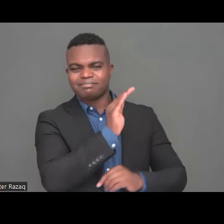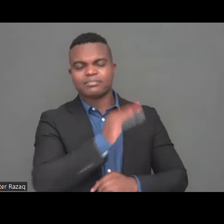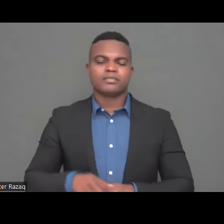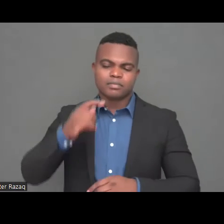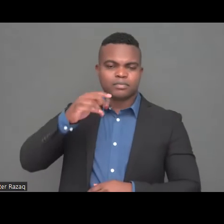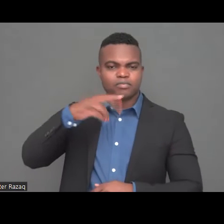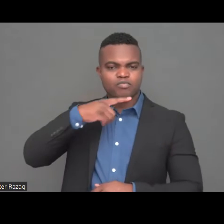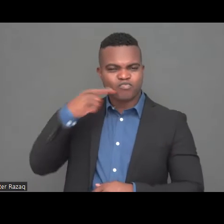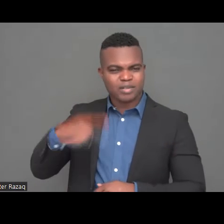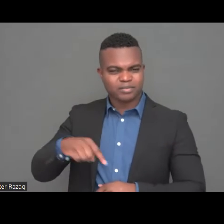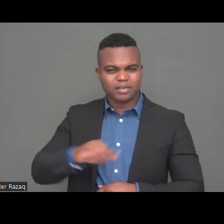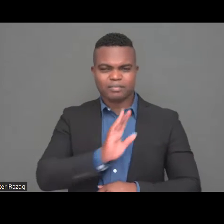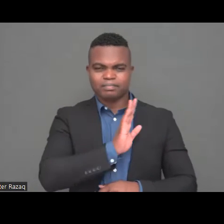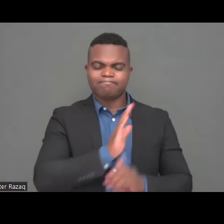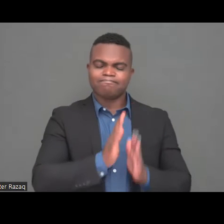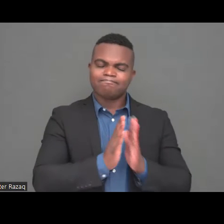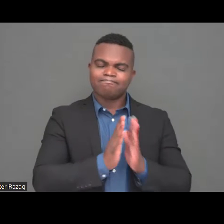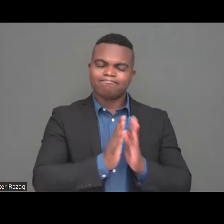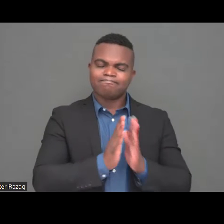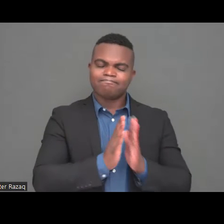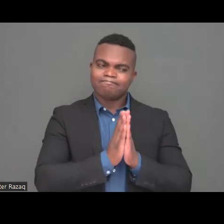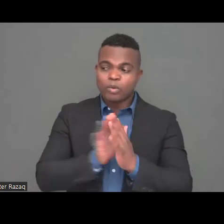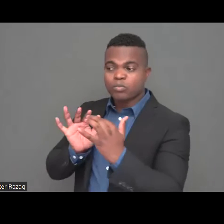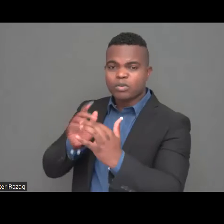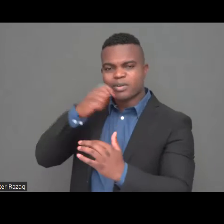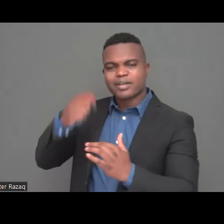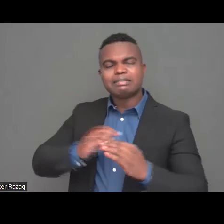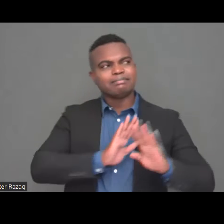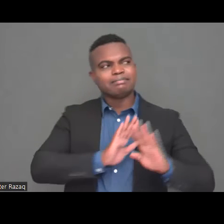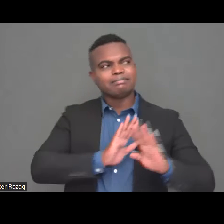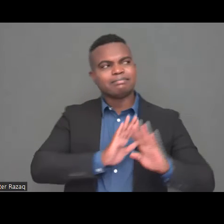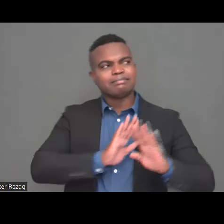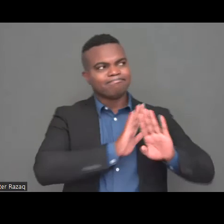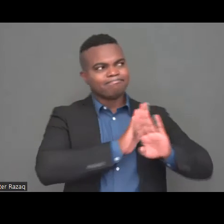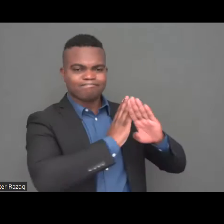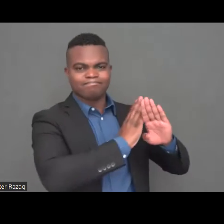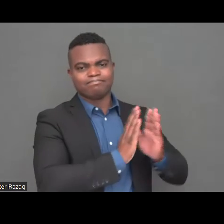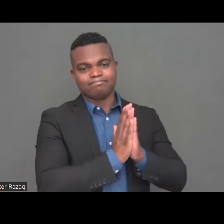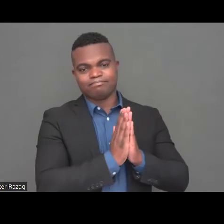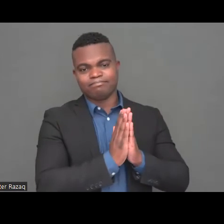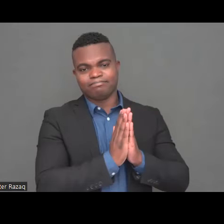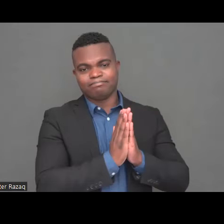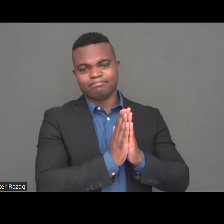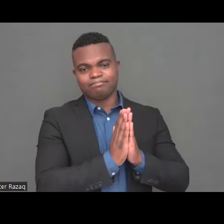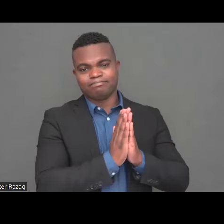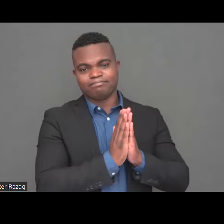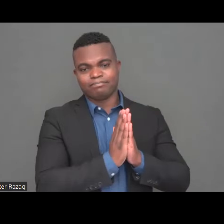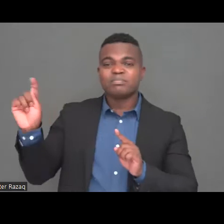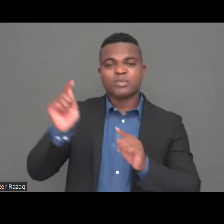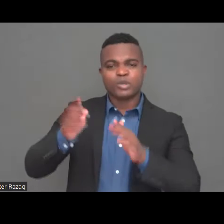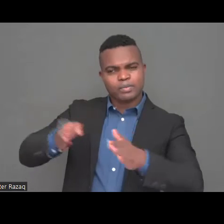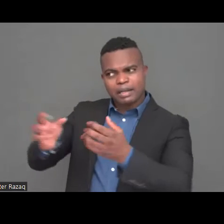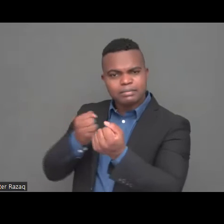ensure that also persons with disabilities are protected. They are in safety